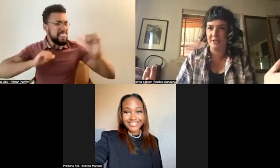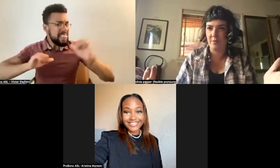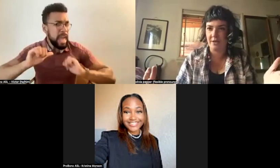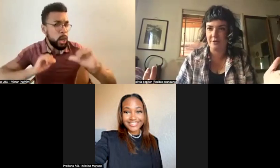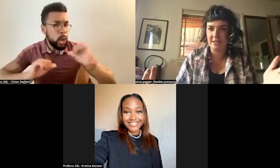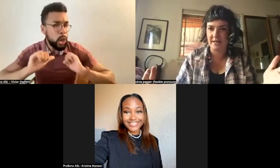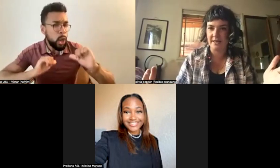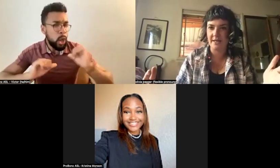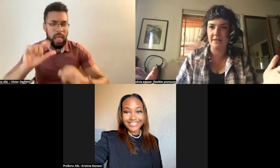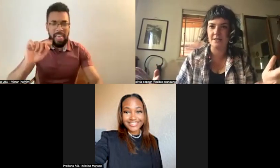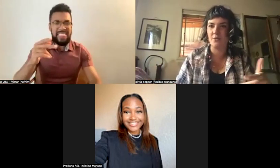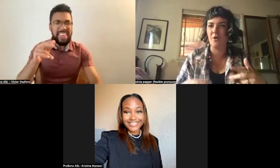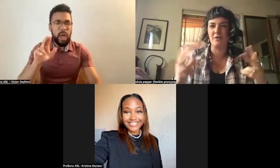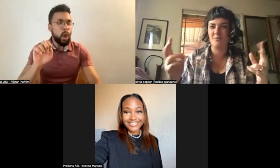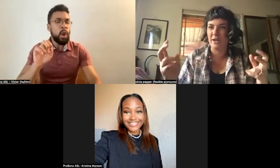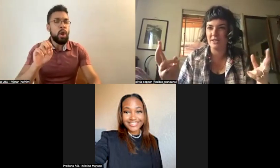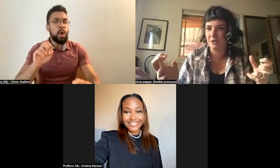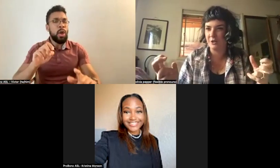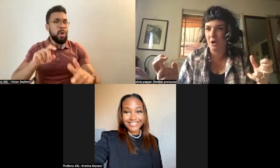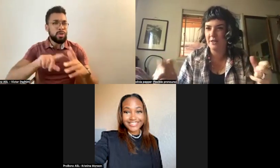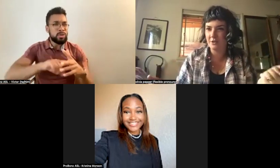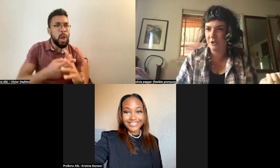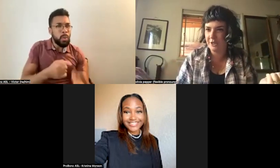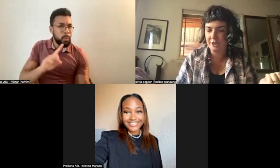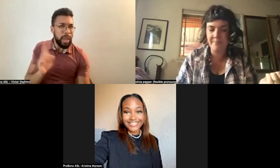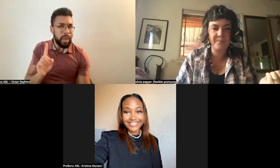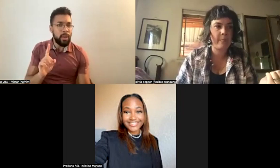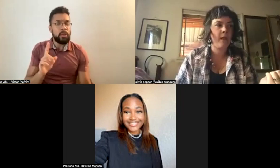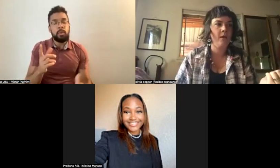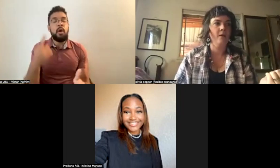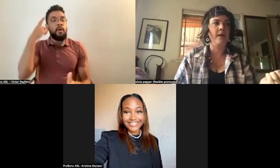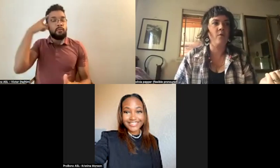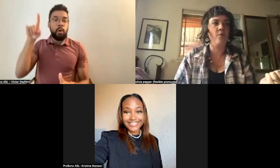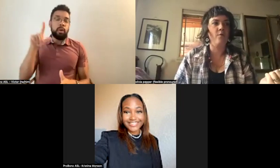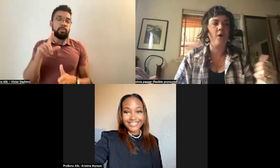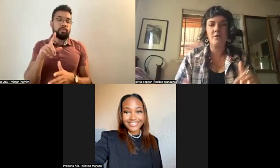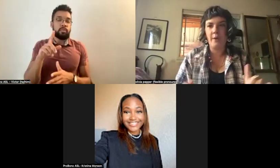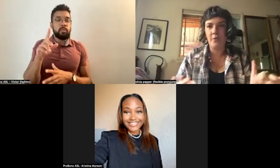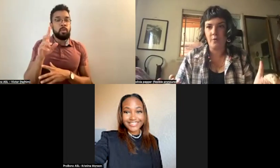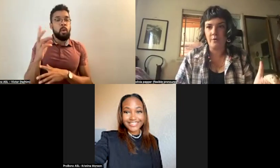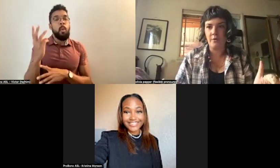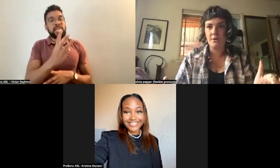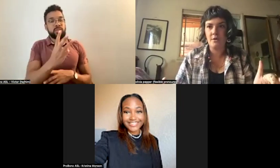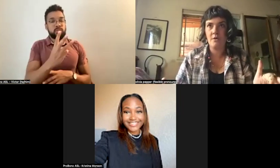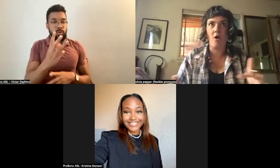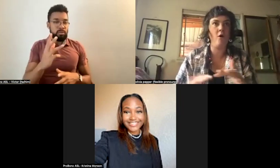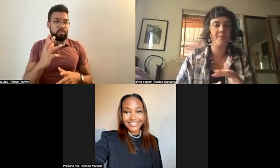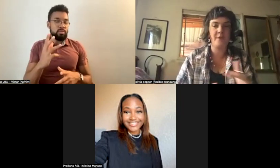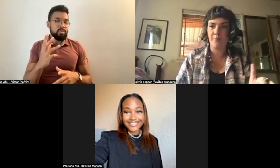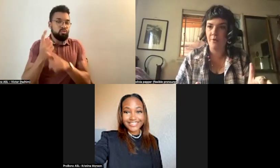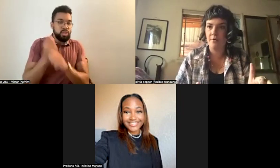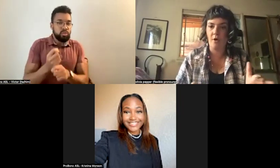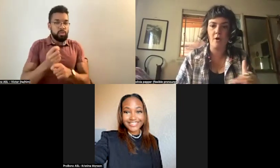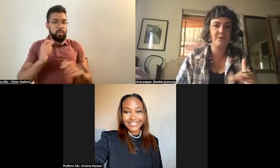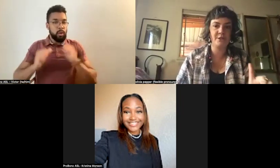tradition that we understand it in the so-called Western artist tradition. Now, all around the world, all